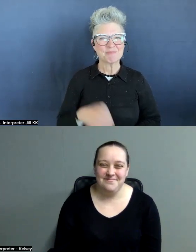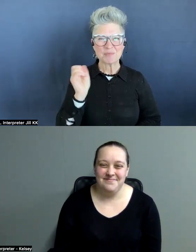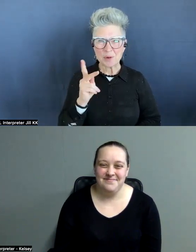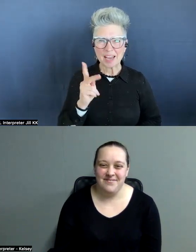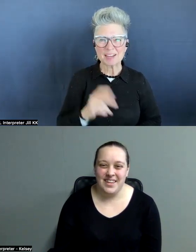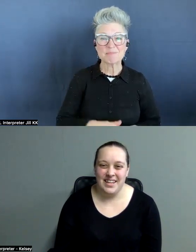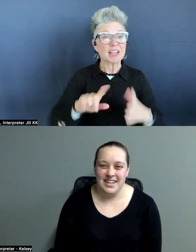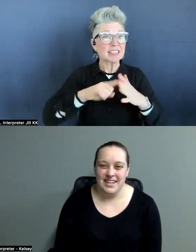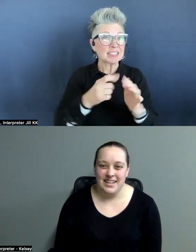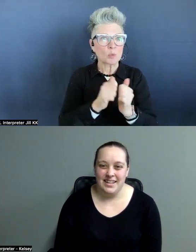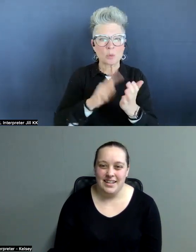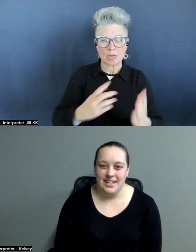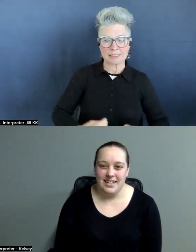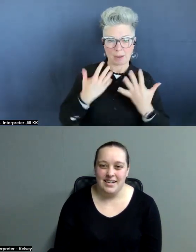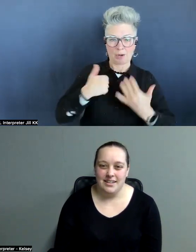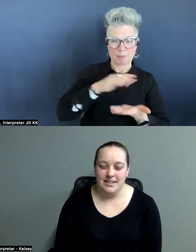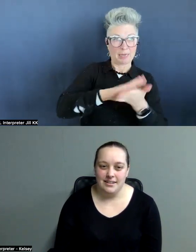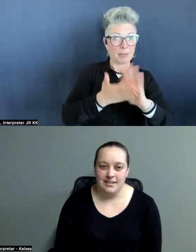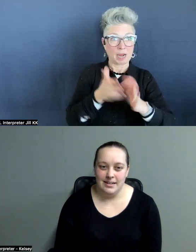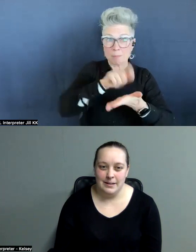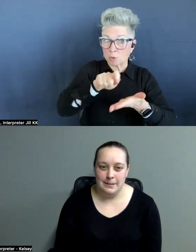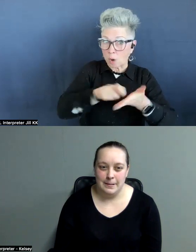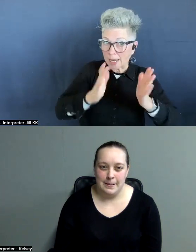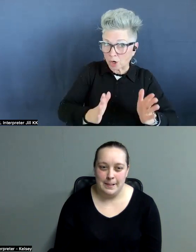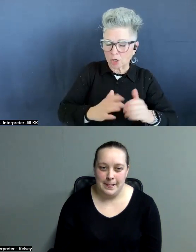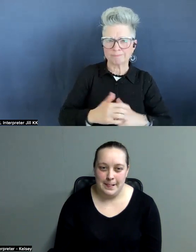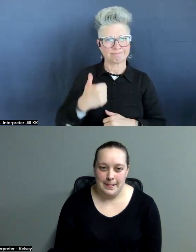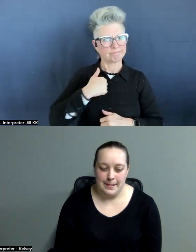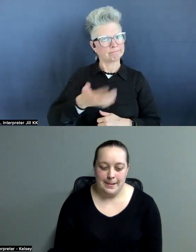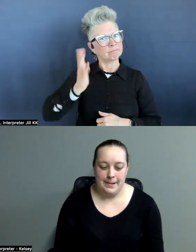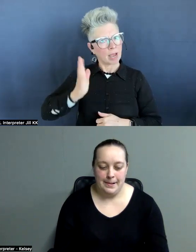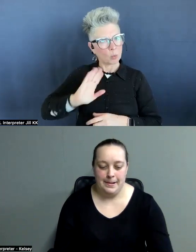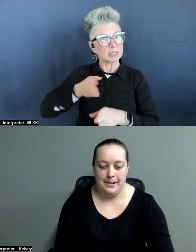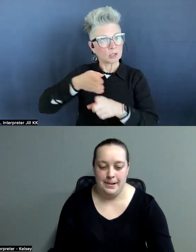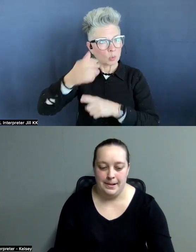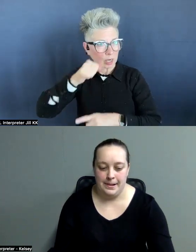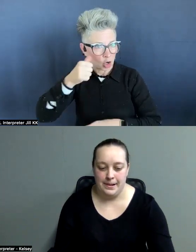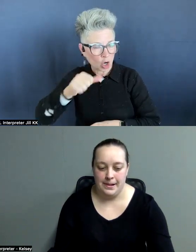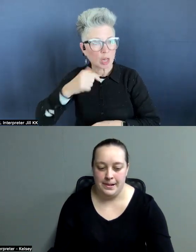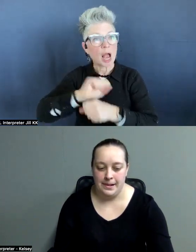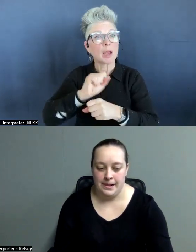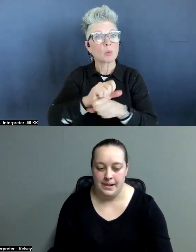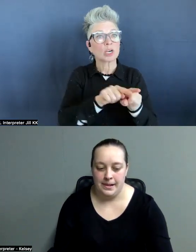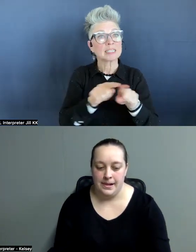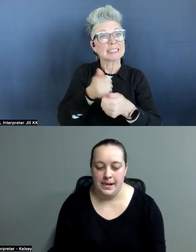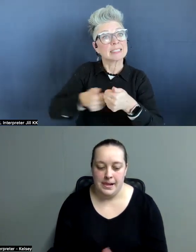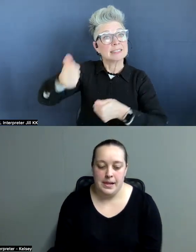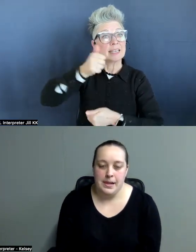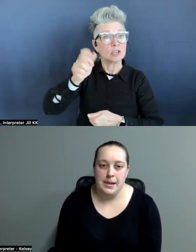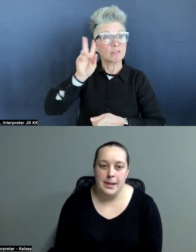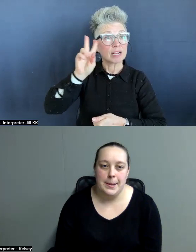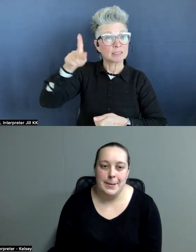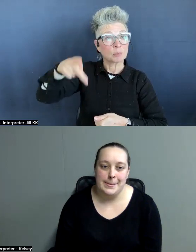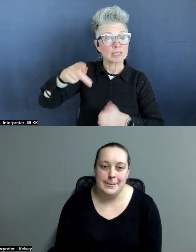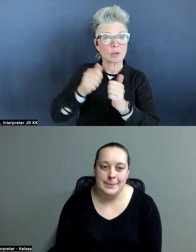what inspired me to be a writer. You know, I was a career girl. I worked as a senior vice president with Bank of America